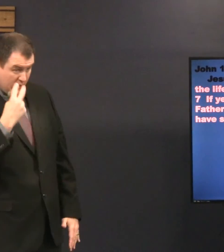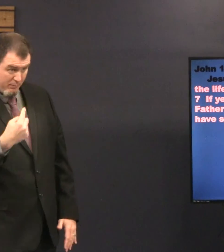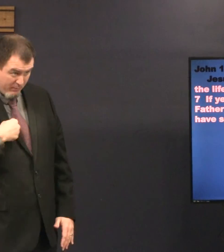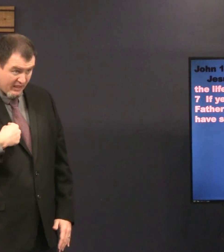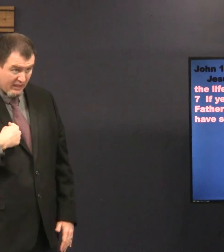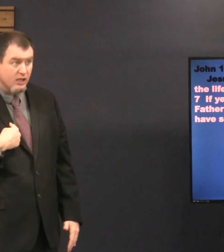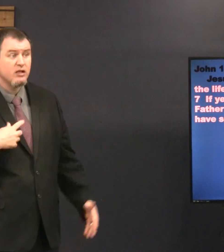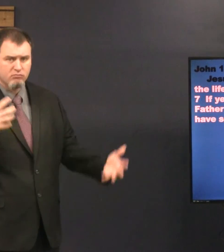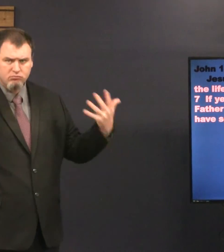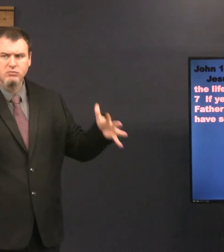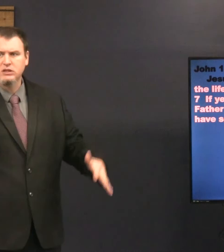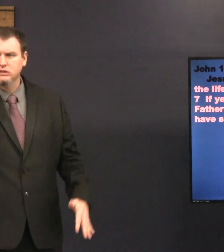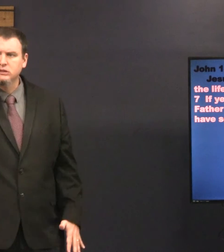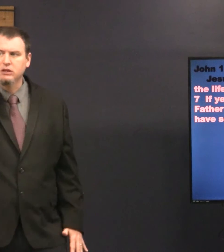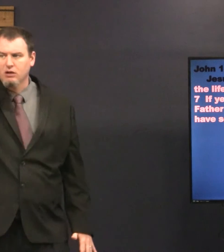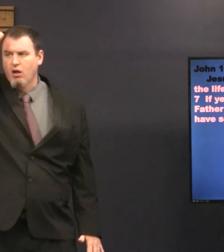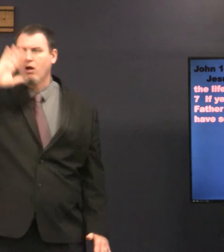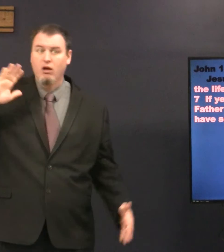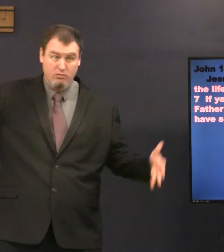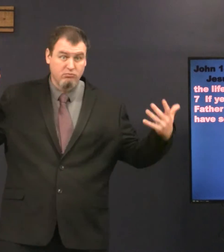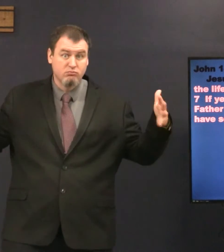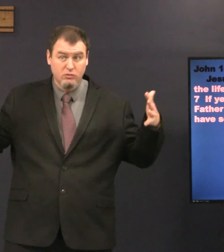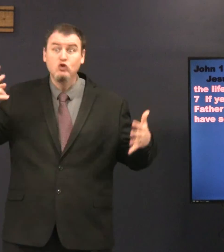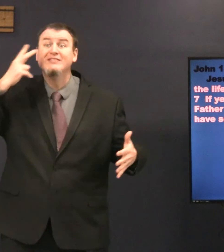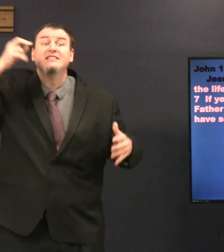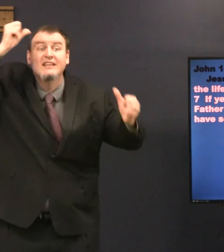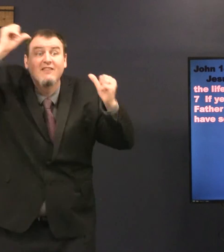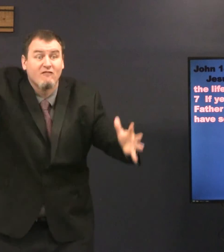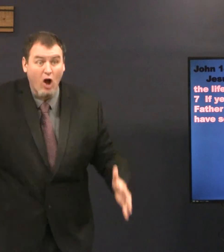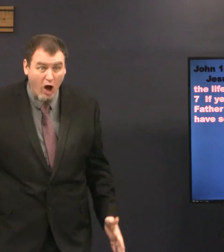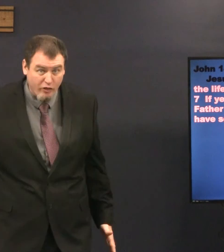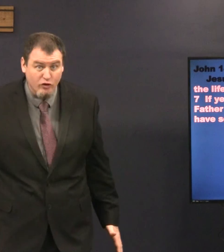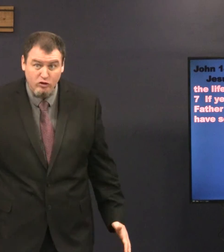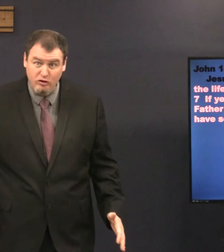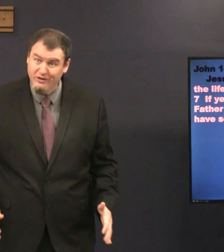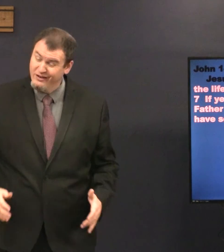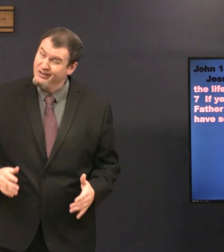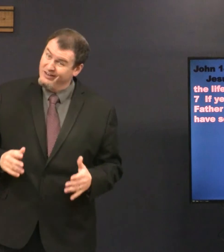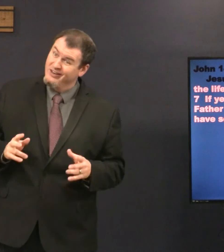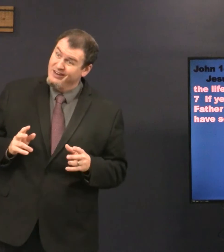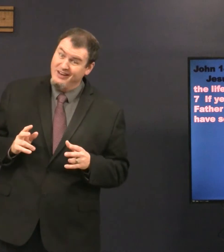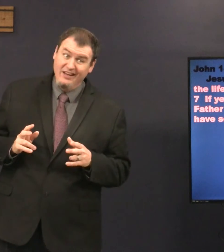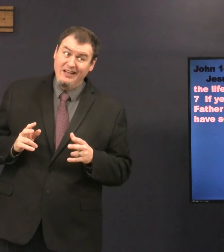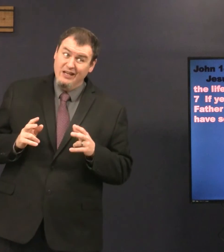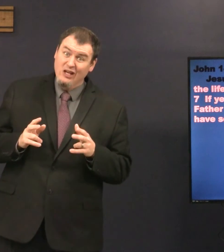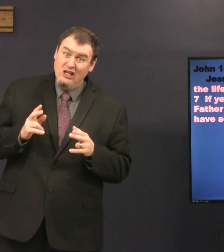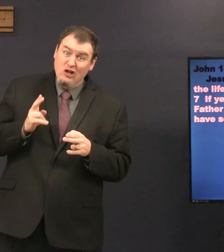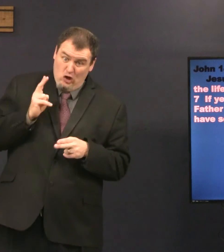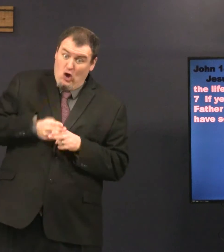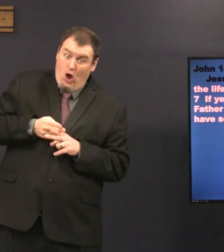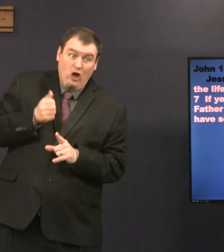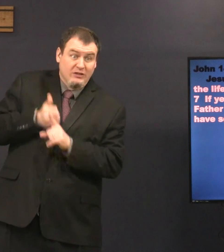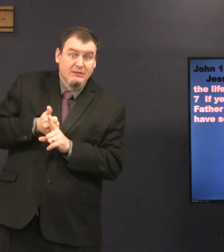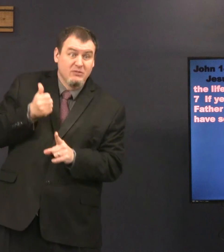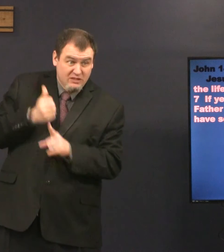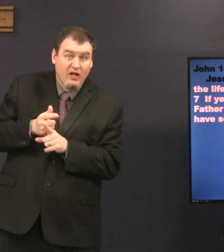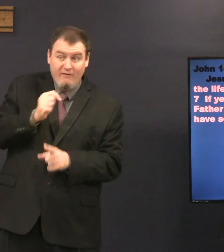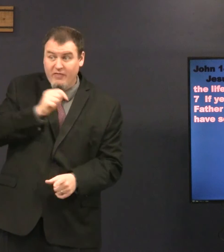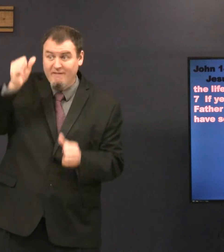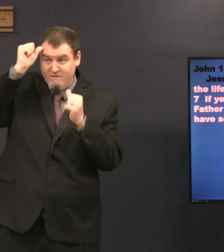You've seen me, you've seen God. You've seen the Father. He called